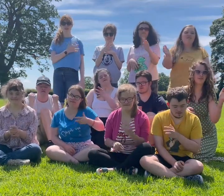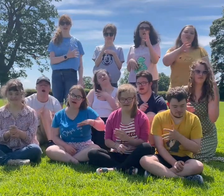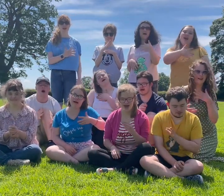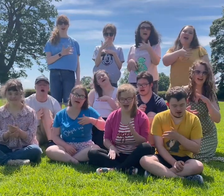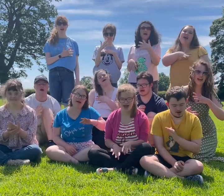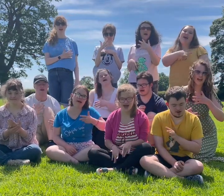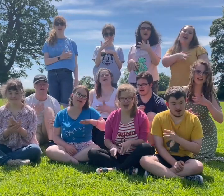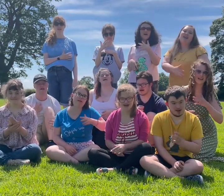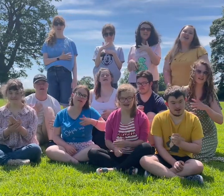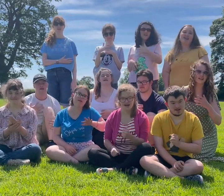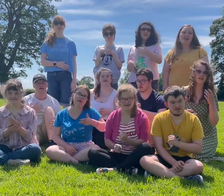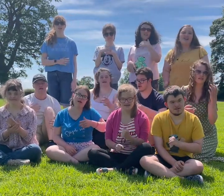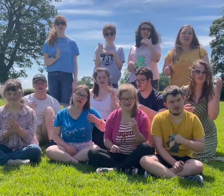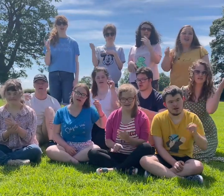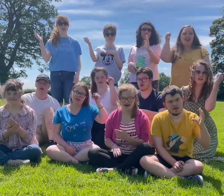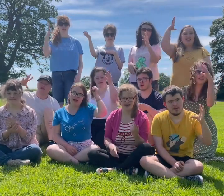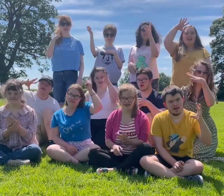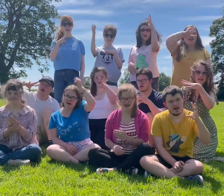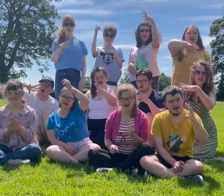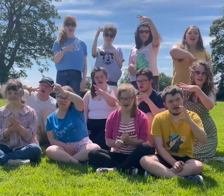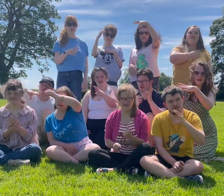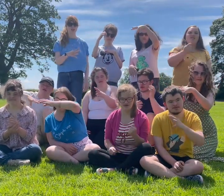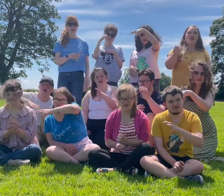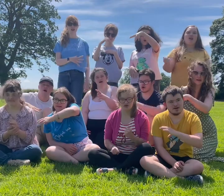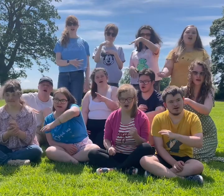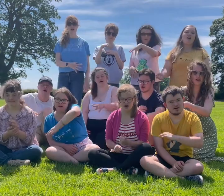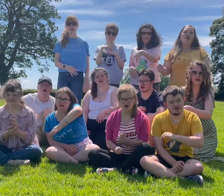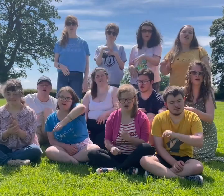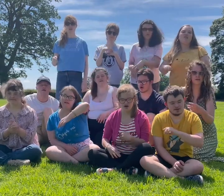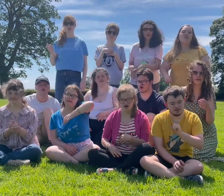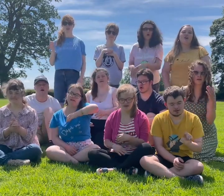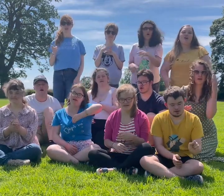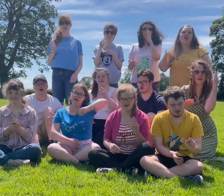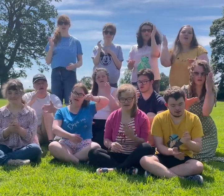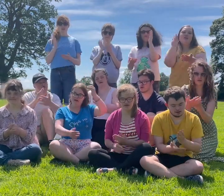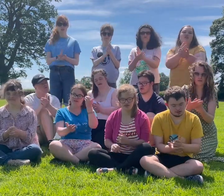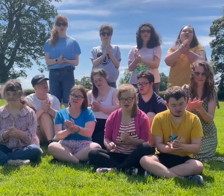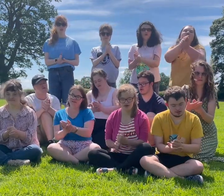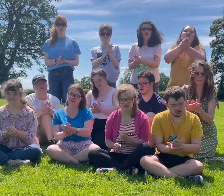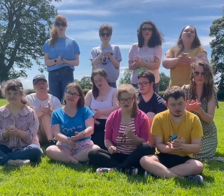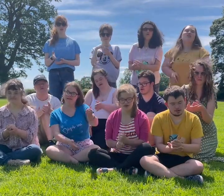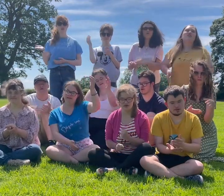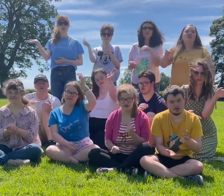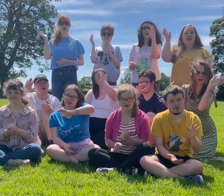your true